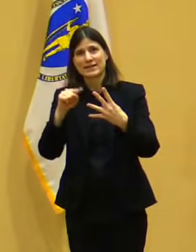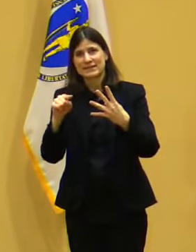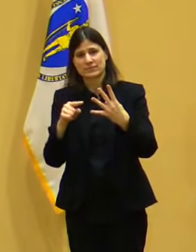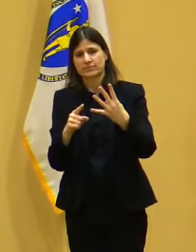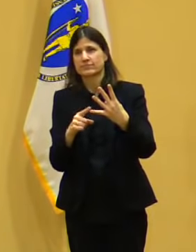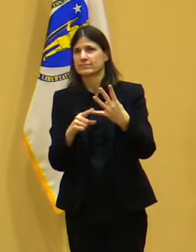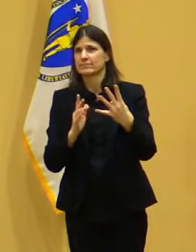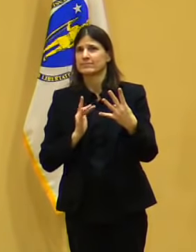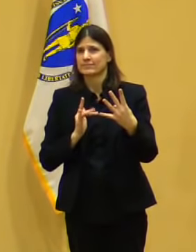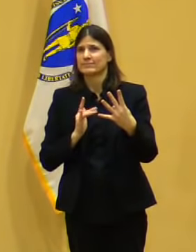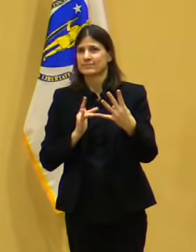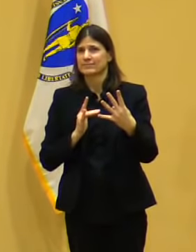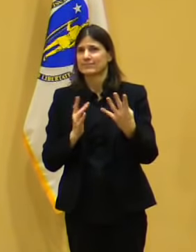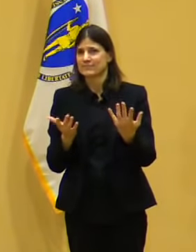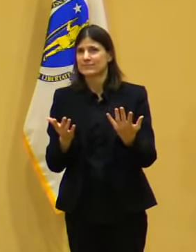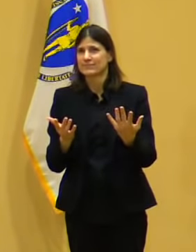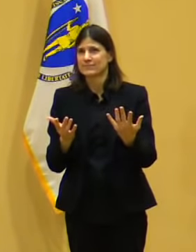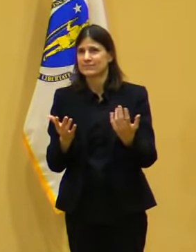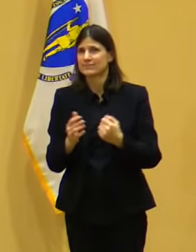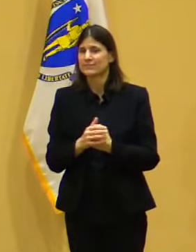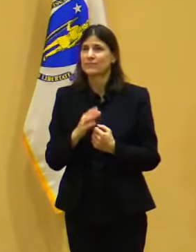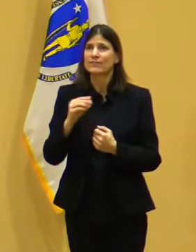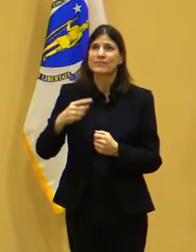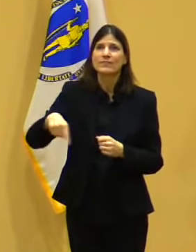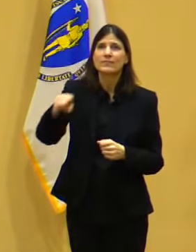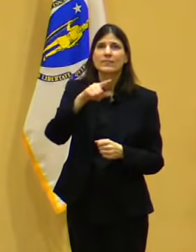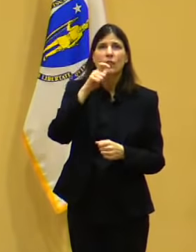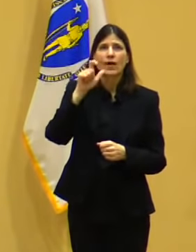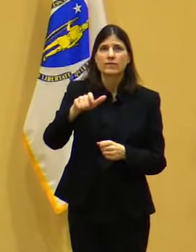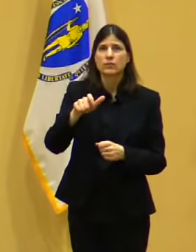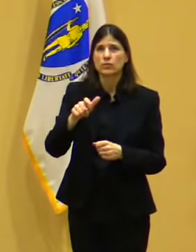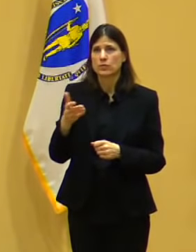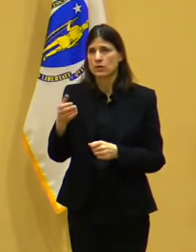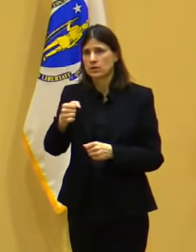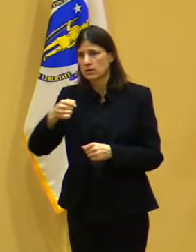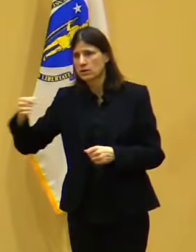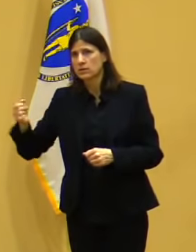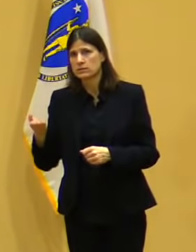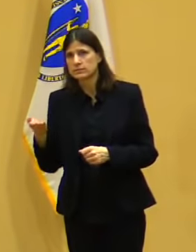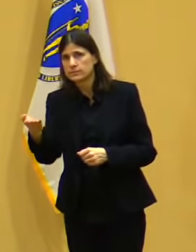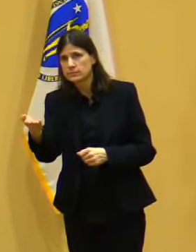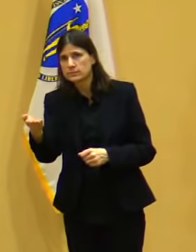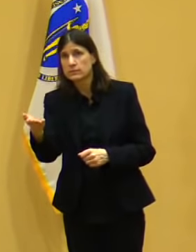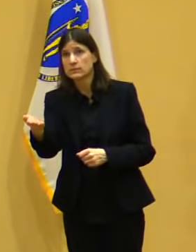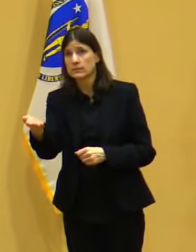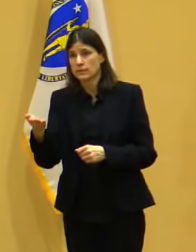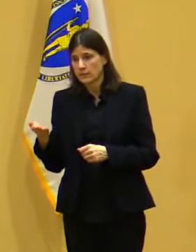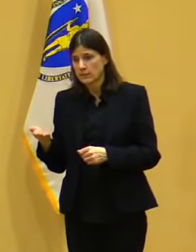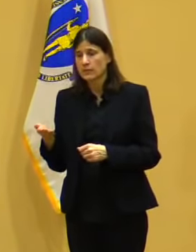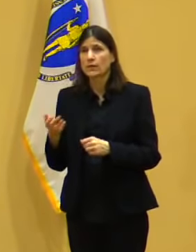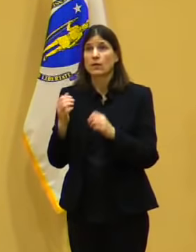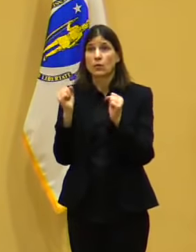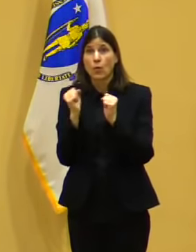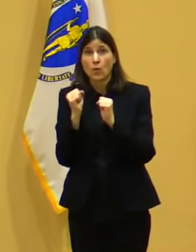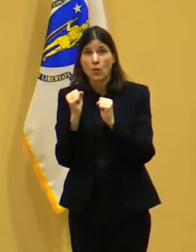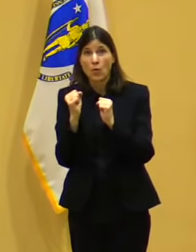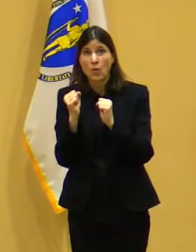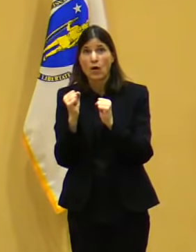The, you know, any vaccine that gets lost is